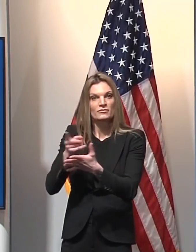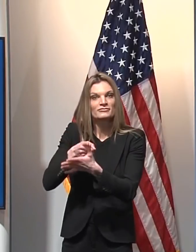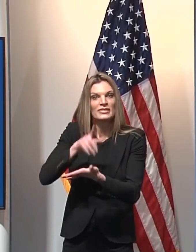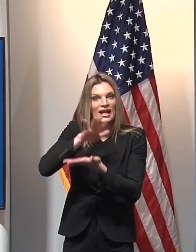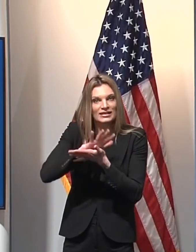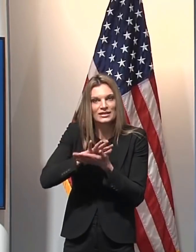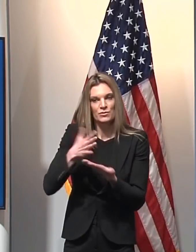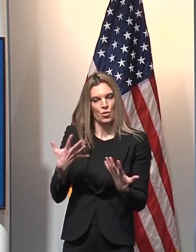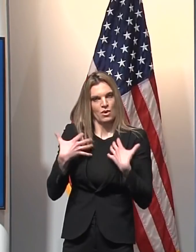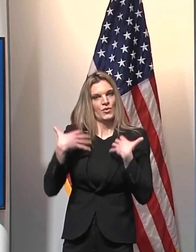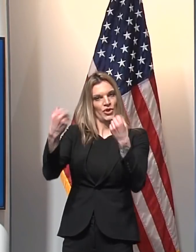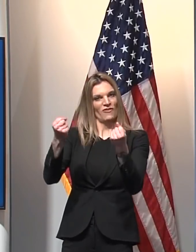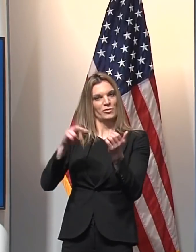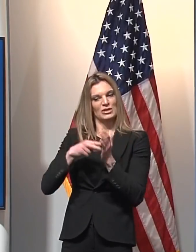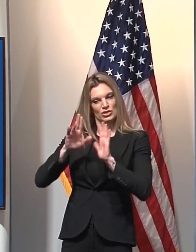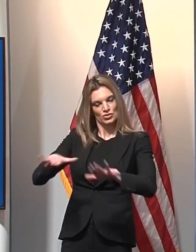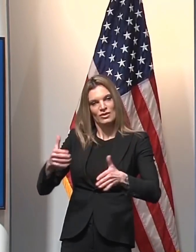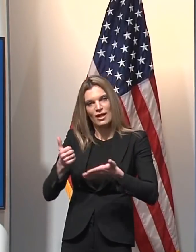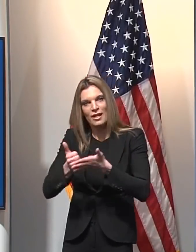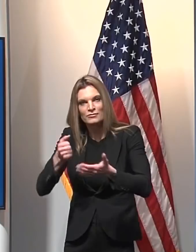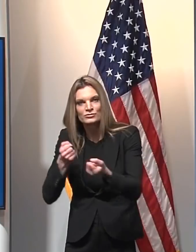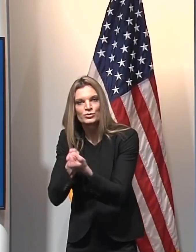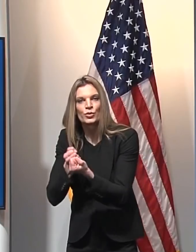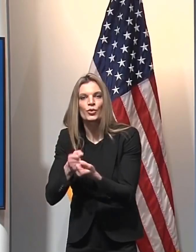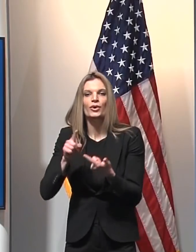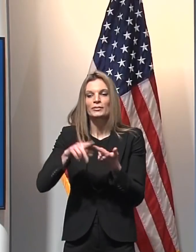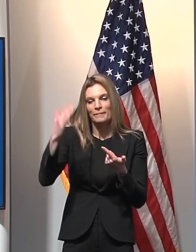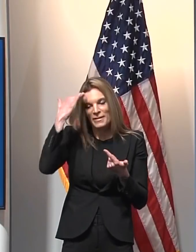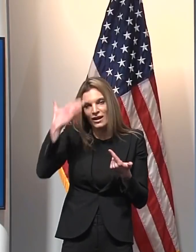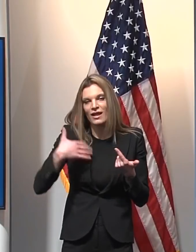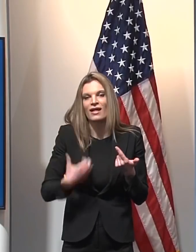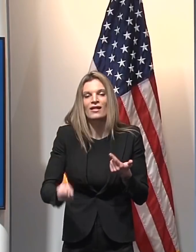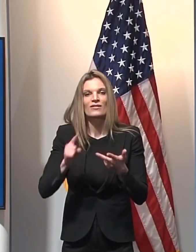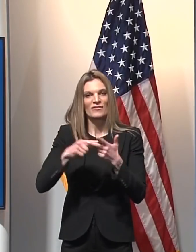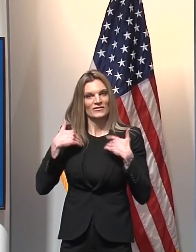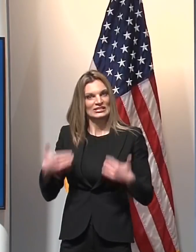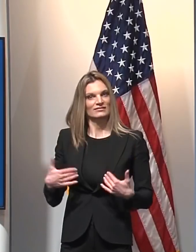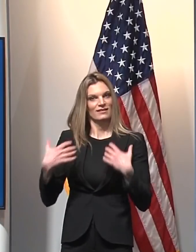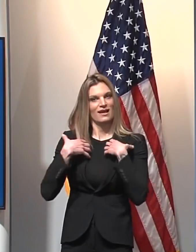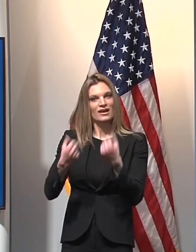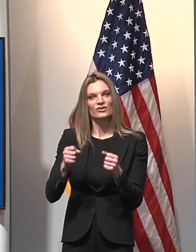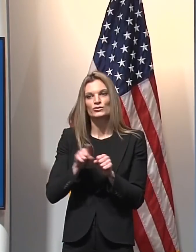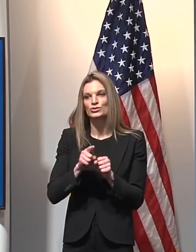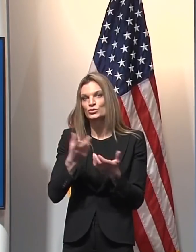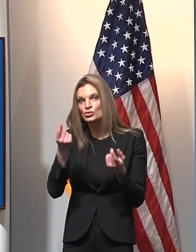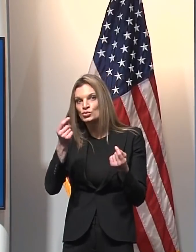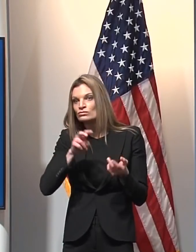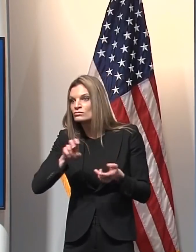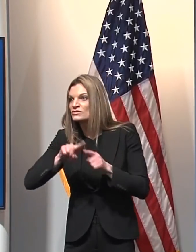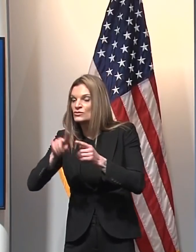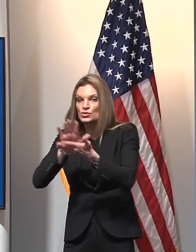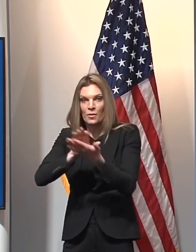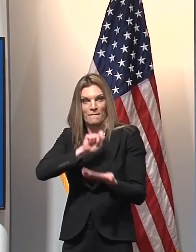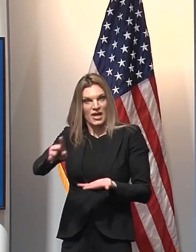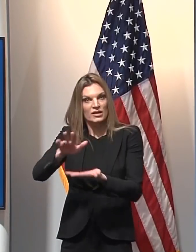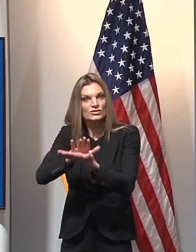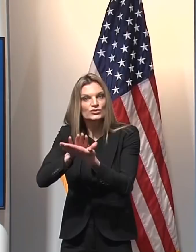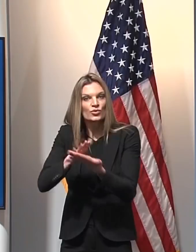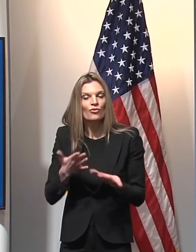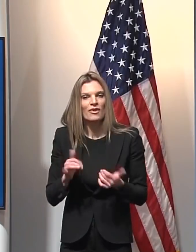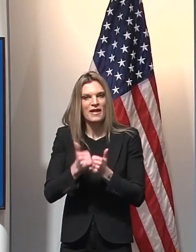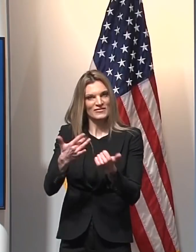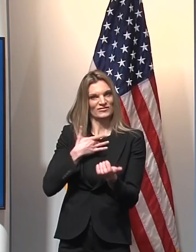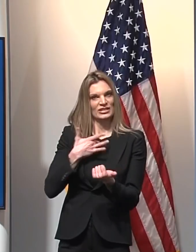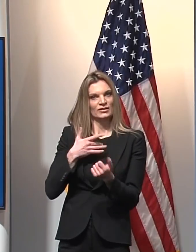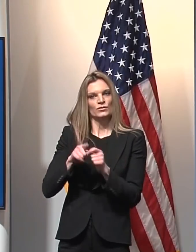mental health, physical health, post-secondary transitions, and family and community engagement to